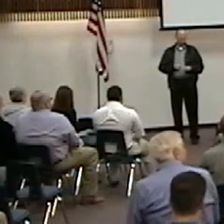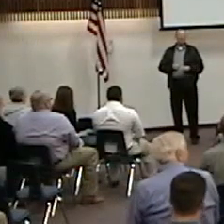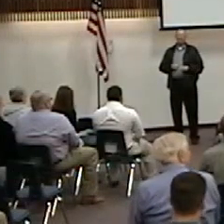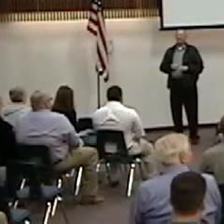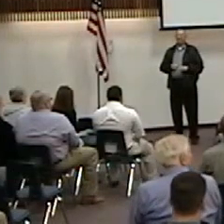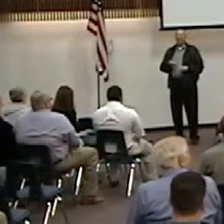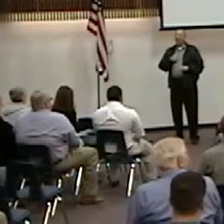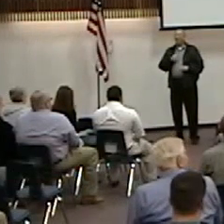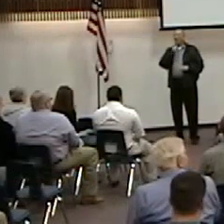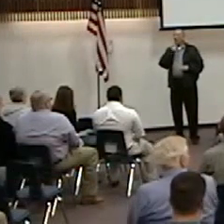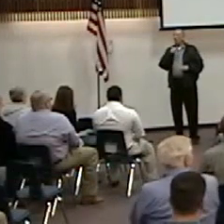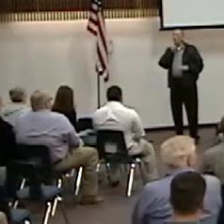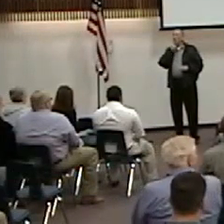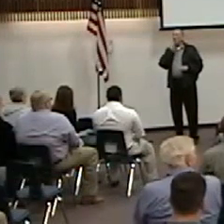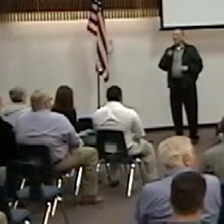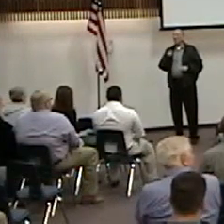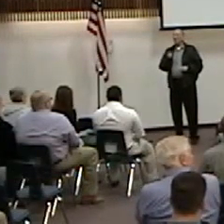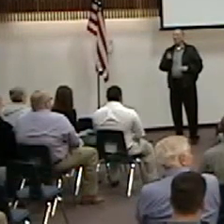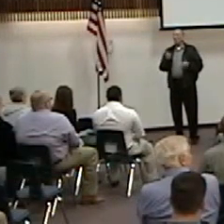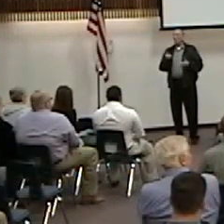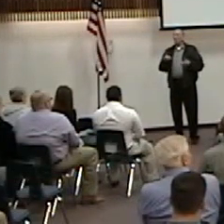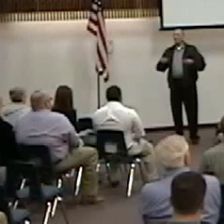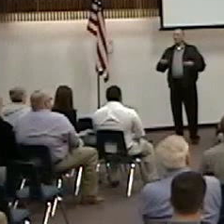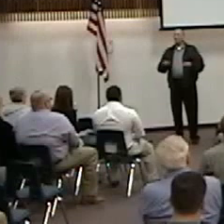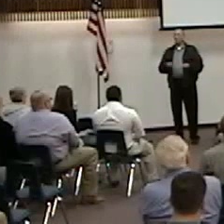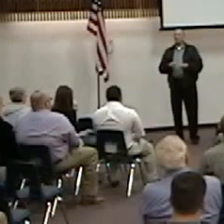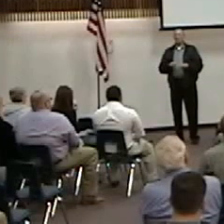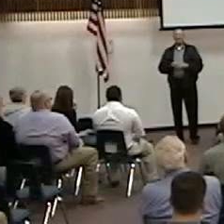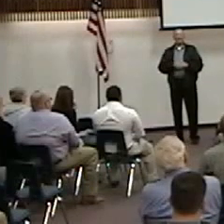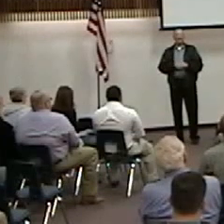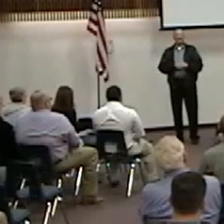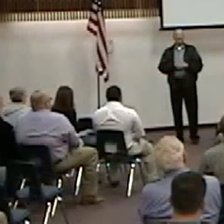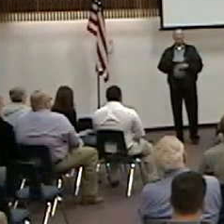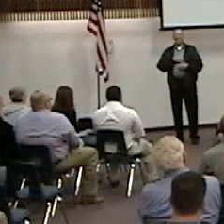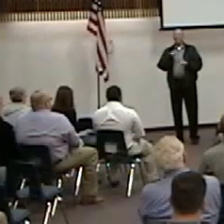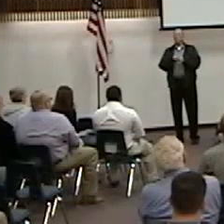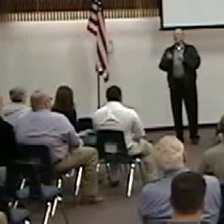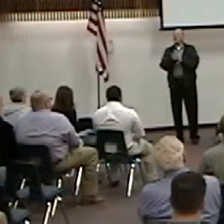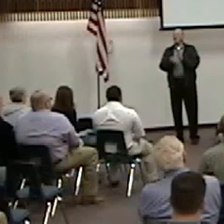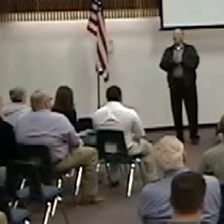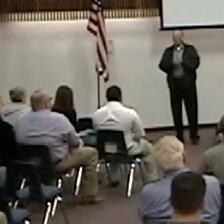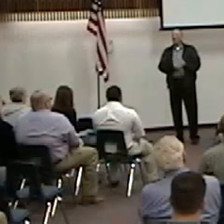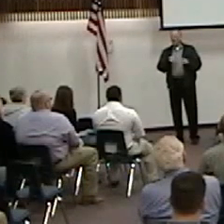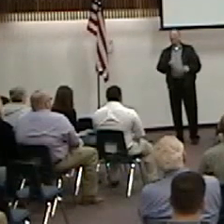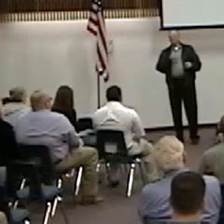I didn't really want to introduce my brother-in-law because of this.